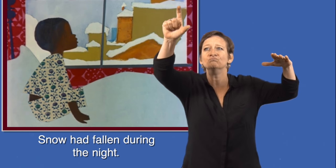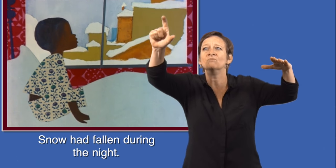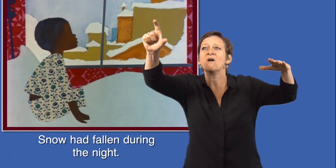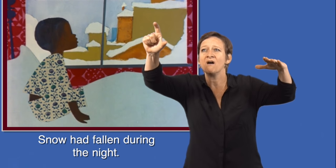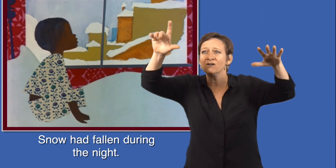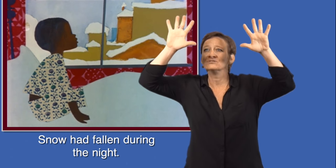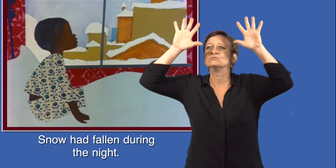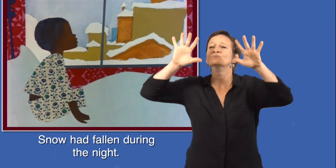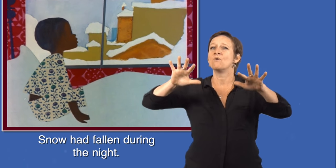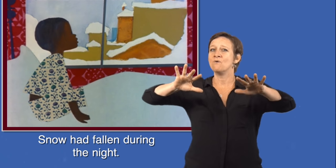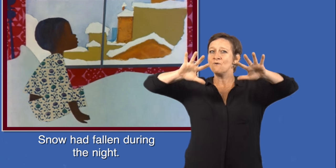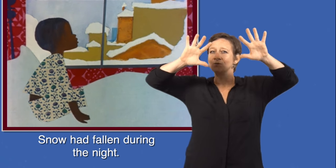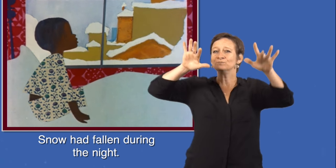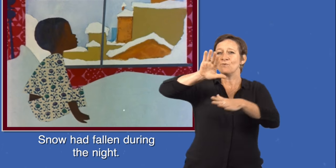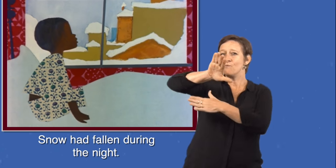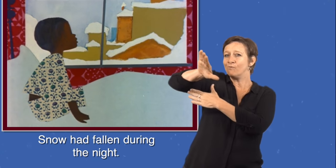Snow had fallen during the night.